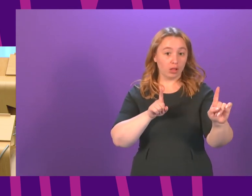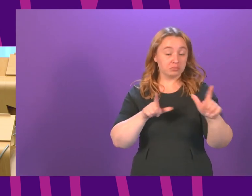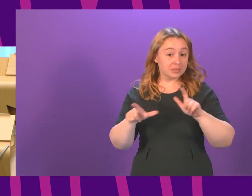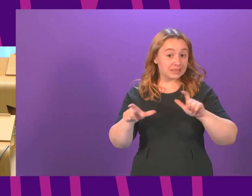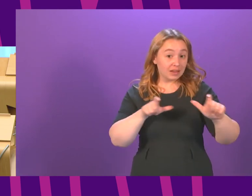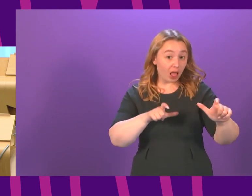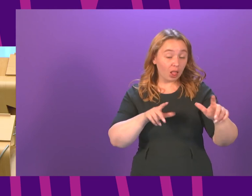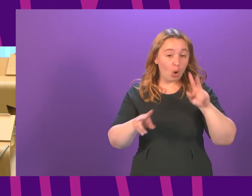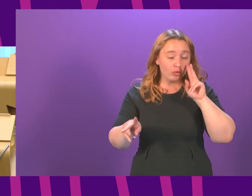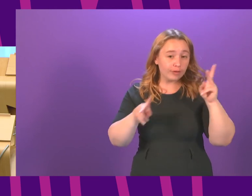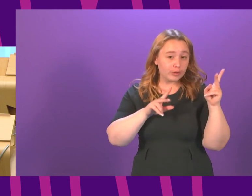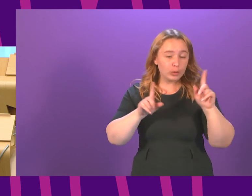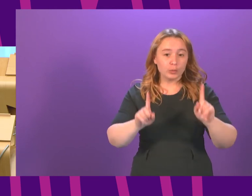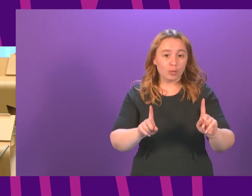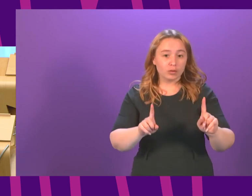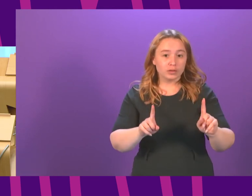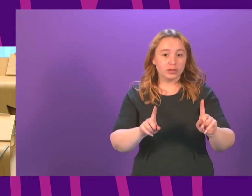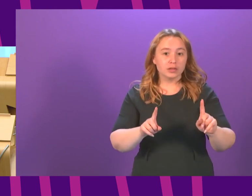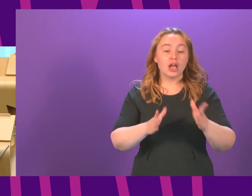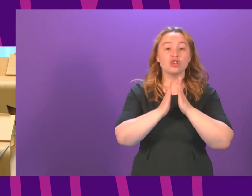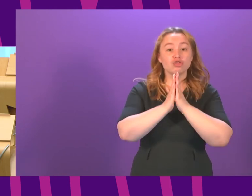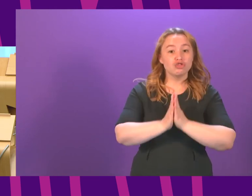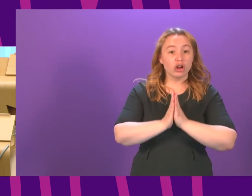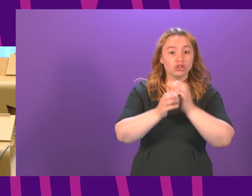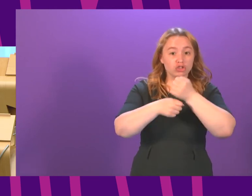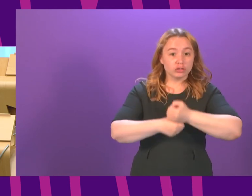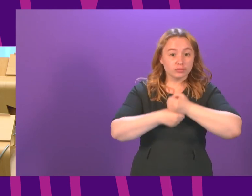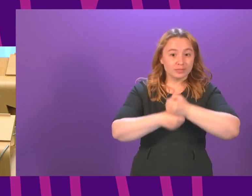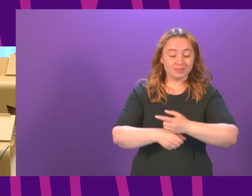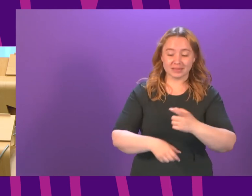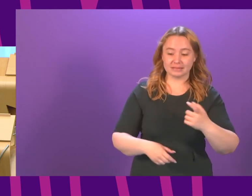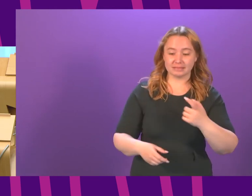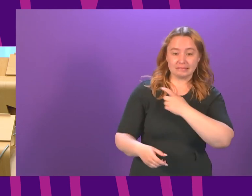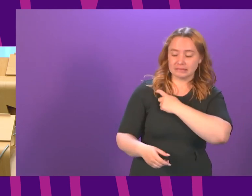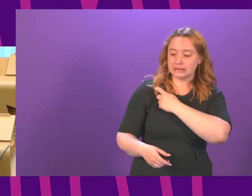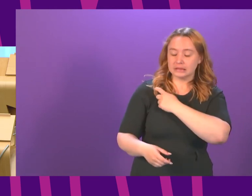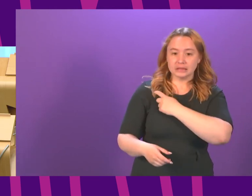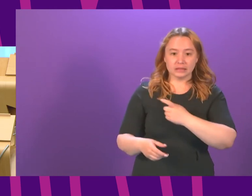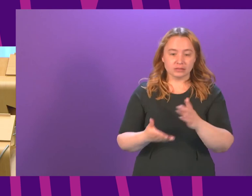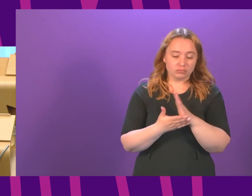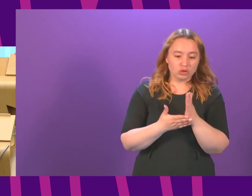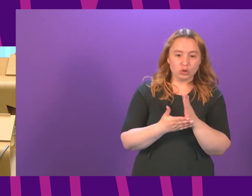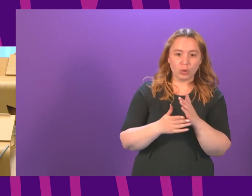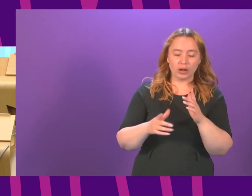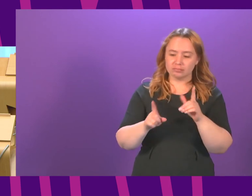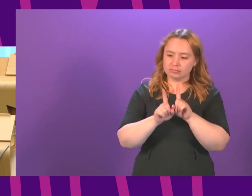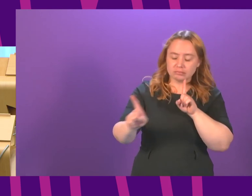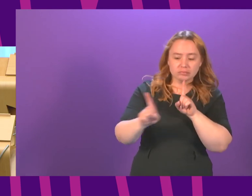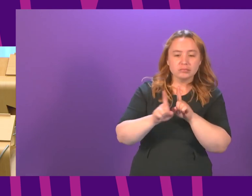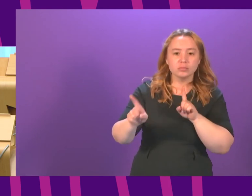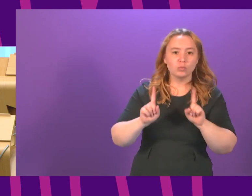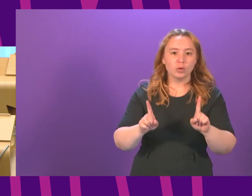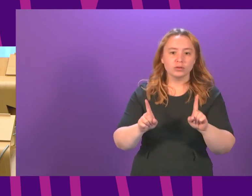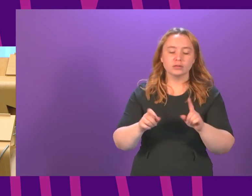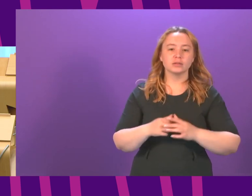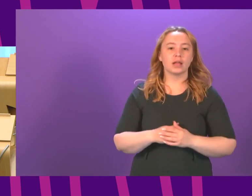move through the level so this is of particular concern for churches in Airdrean Shorts who have been in touch with me and can she also advise what support is available